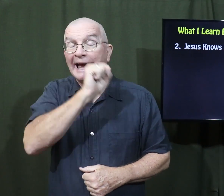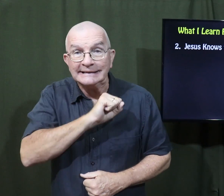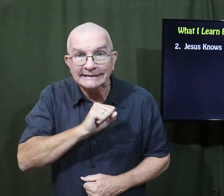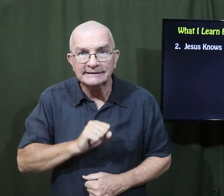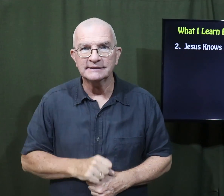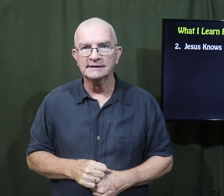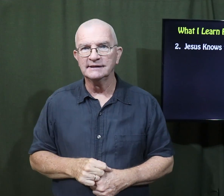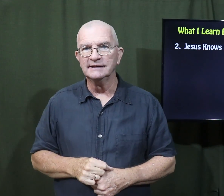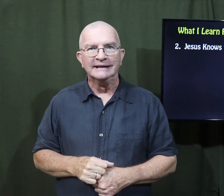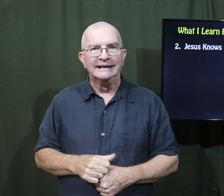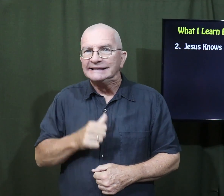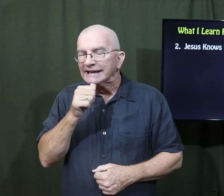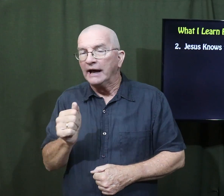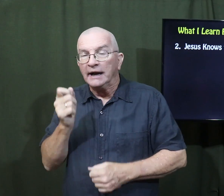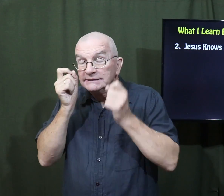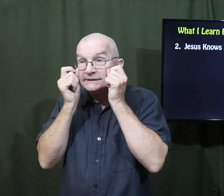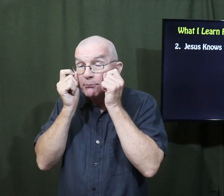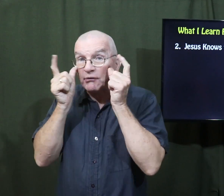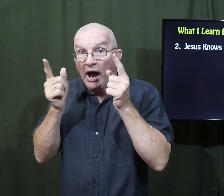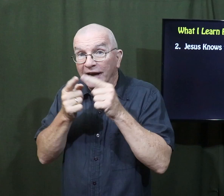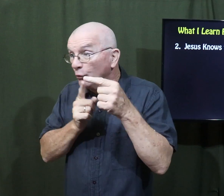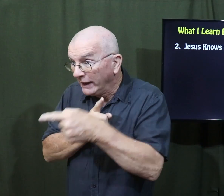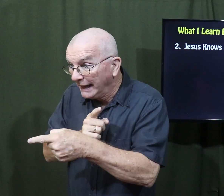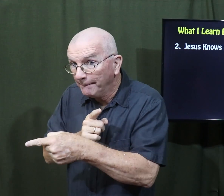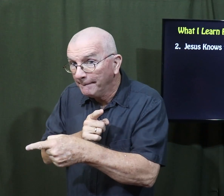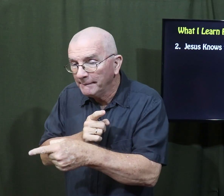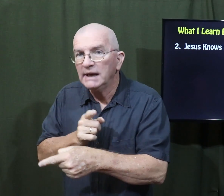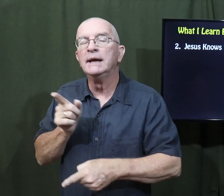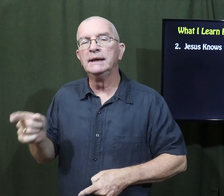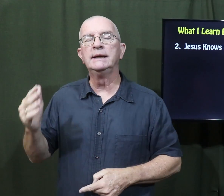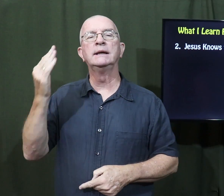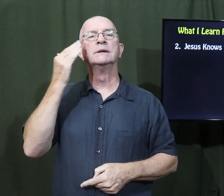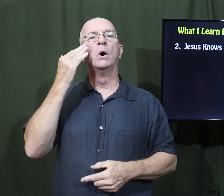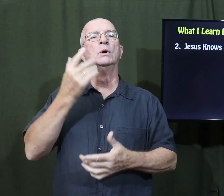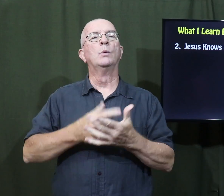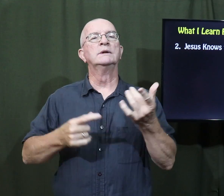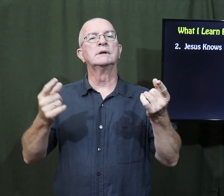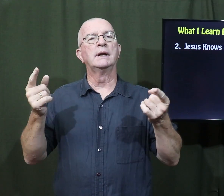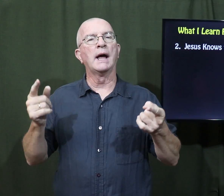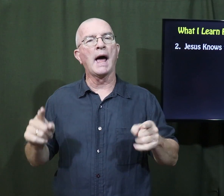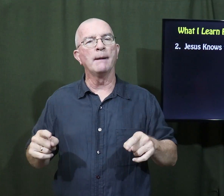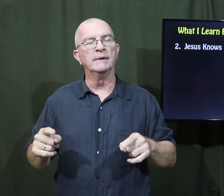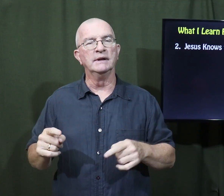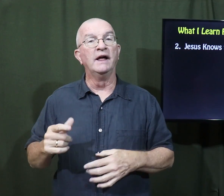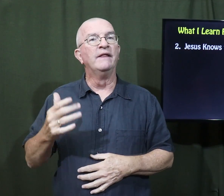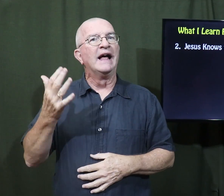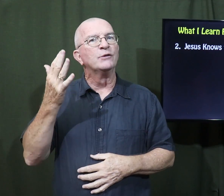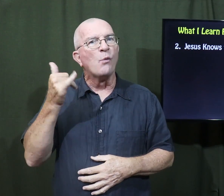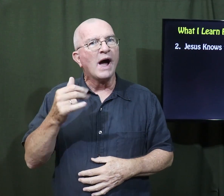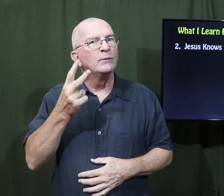He doesn't guess. He's not surprised. He knew what was going to happen.